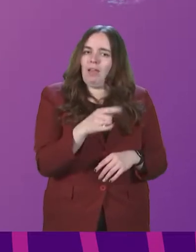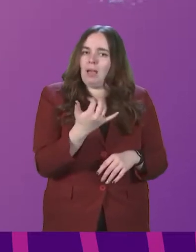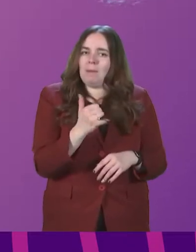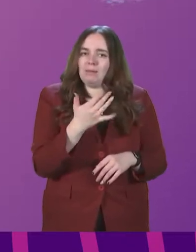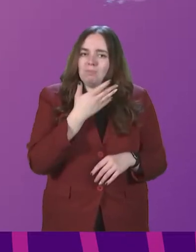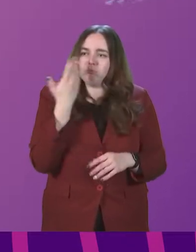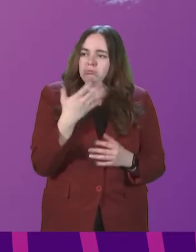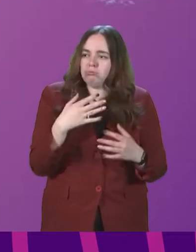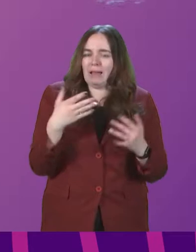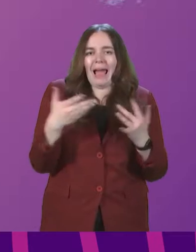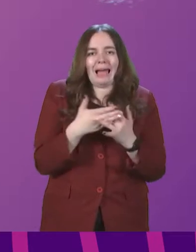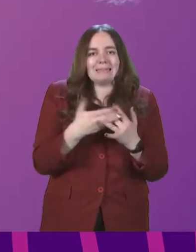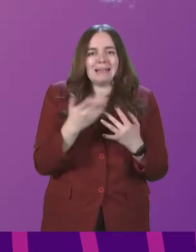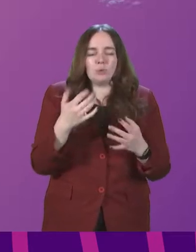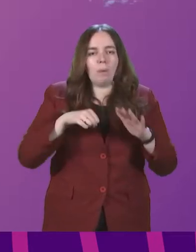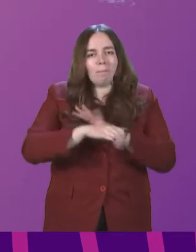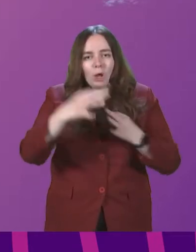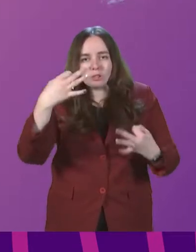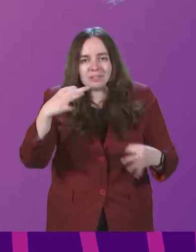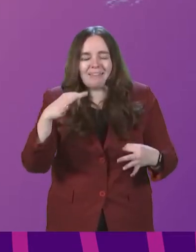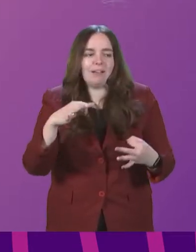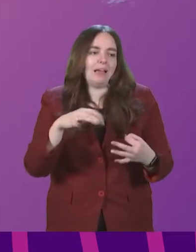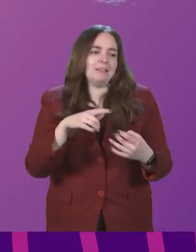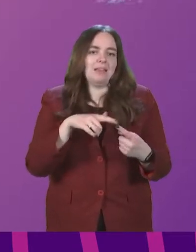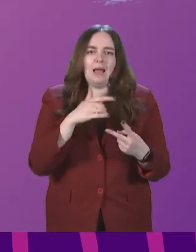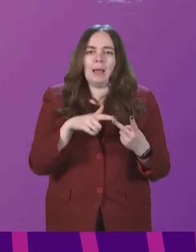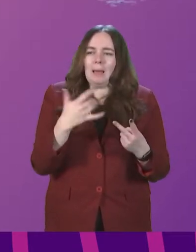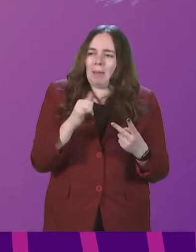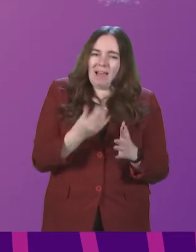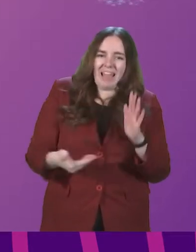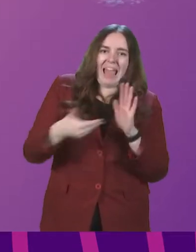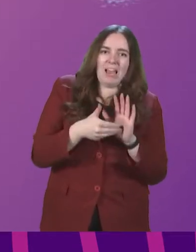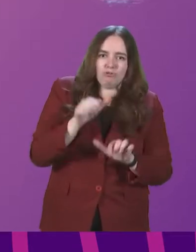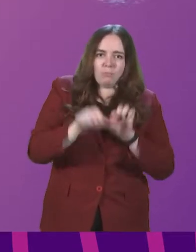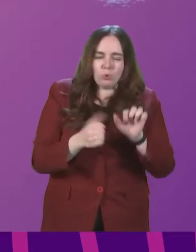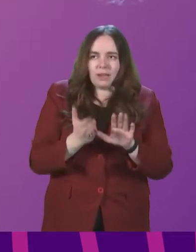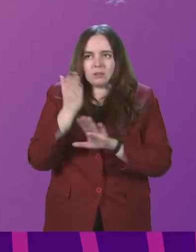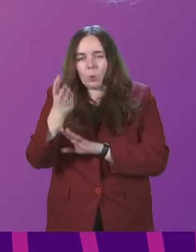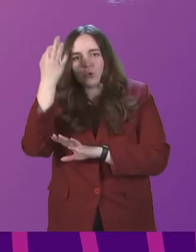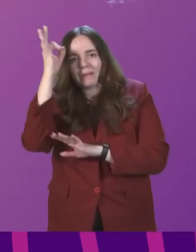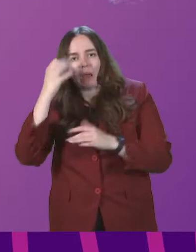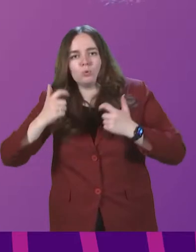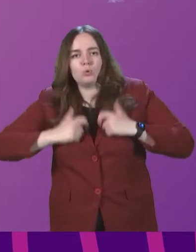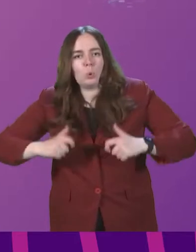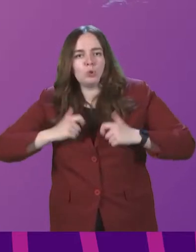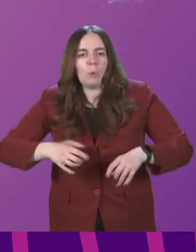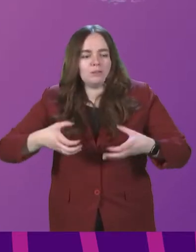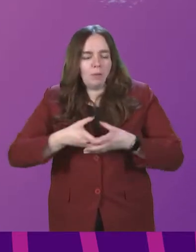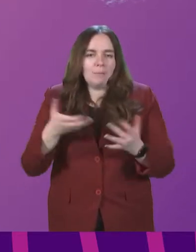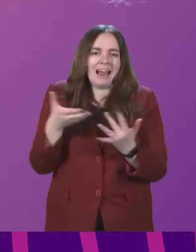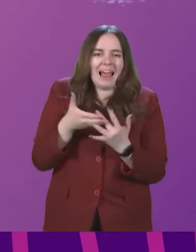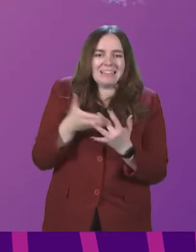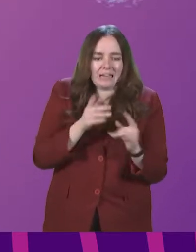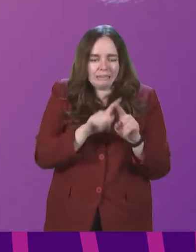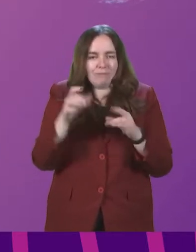ready access to their birth certificates might have to sort of have that additional process of going to the Council's social work departments for access to them,